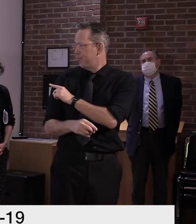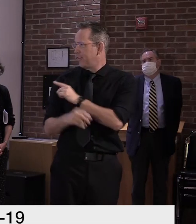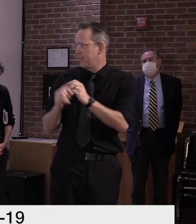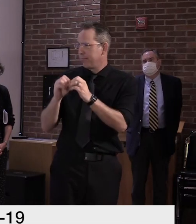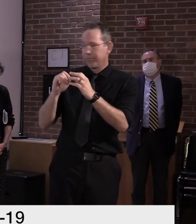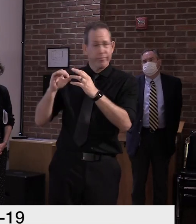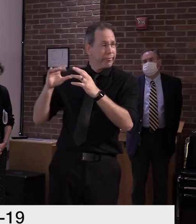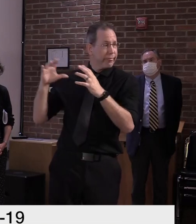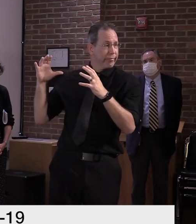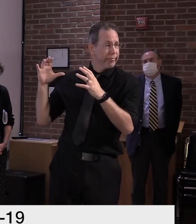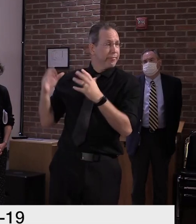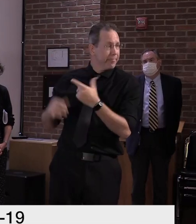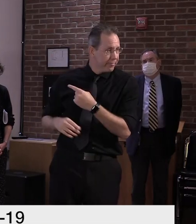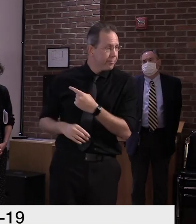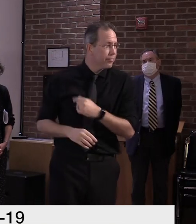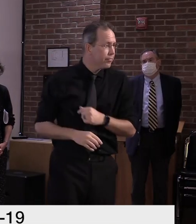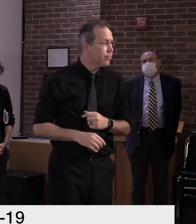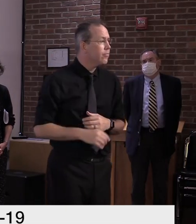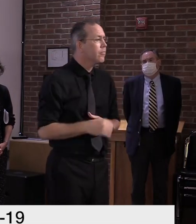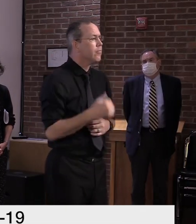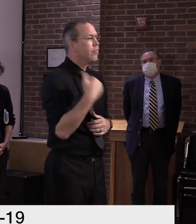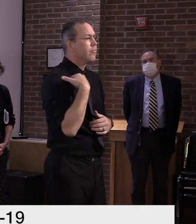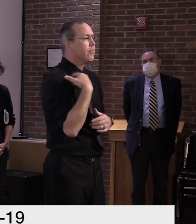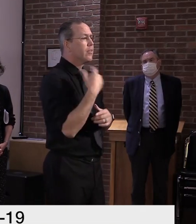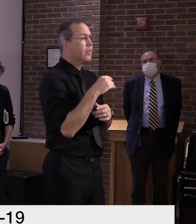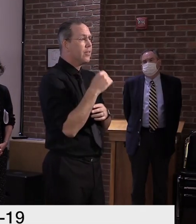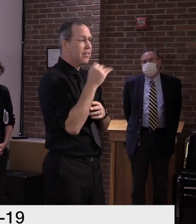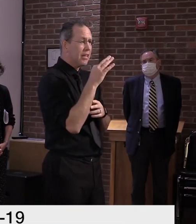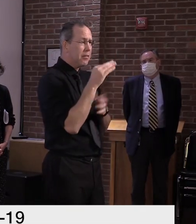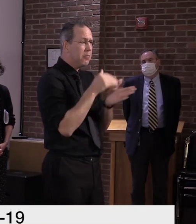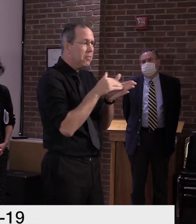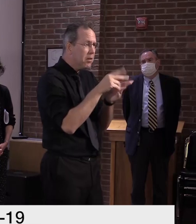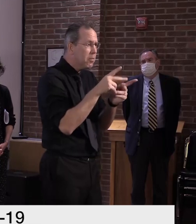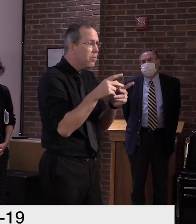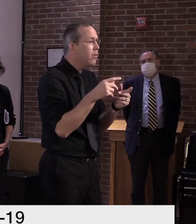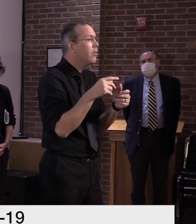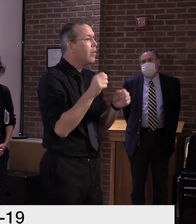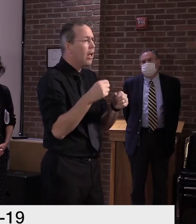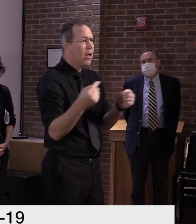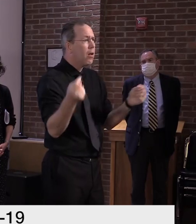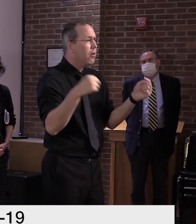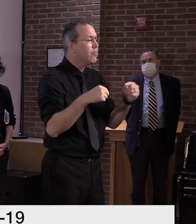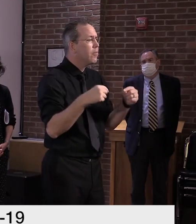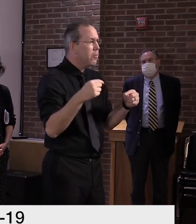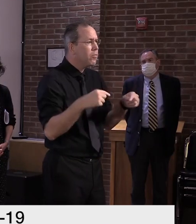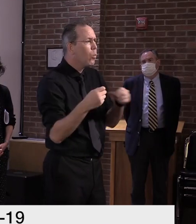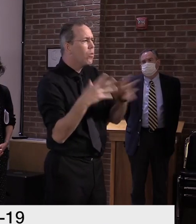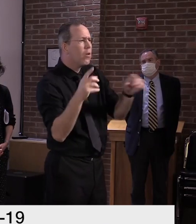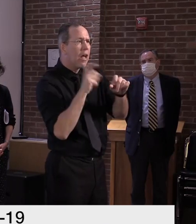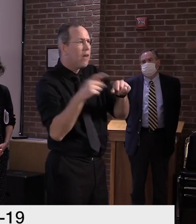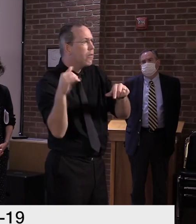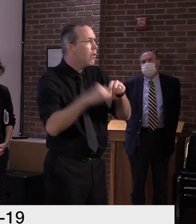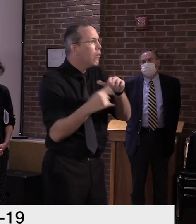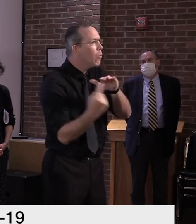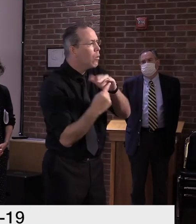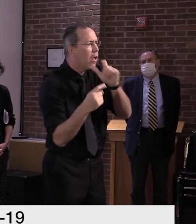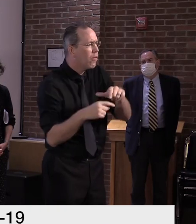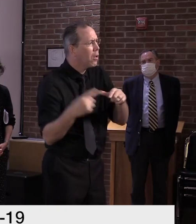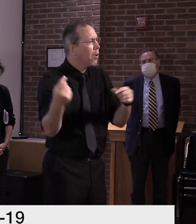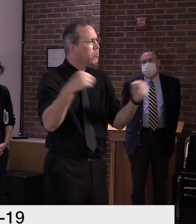with about 19 million people that were not subject to quarantine. That number went down to about 13.5 million people,